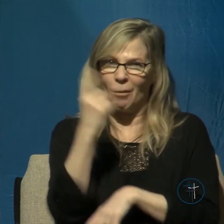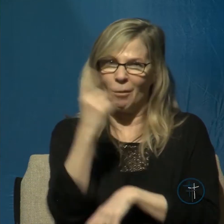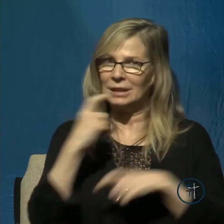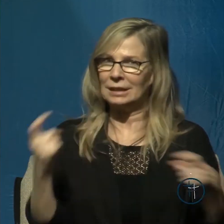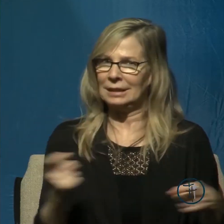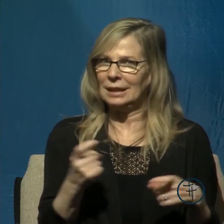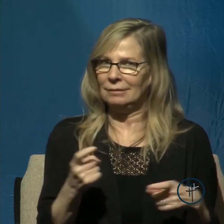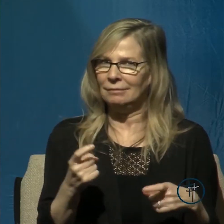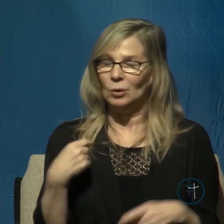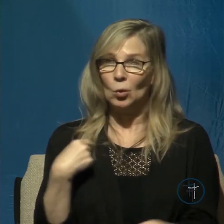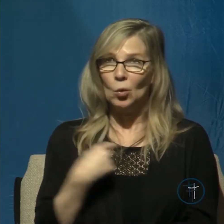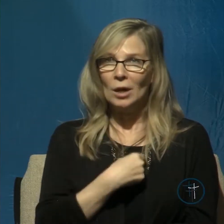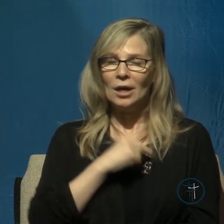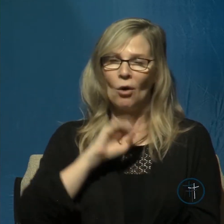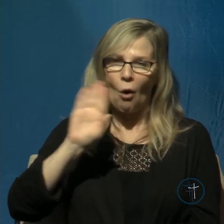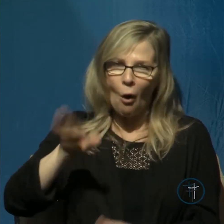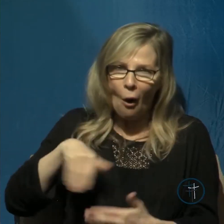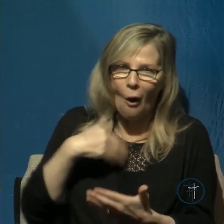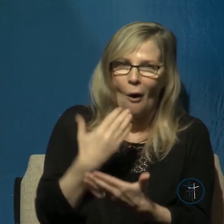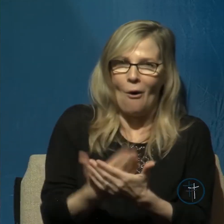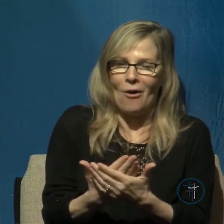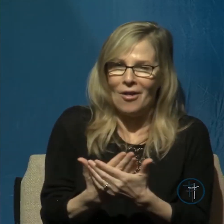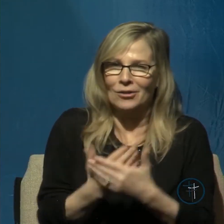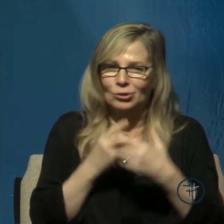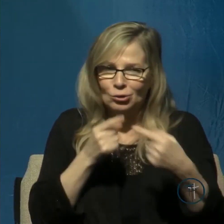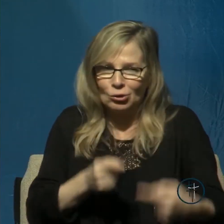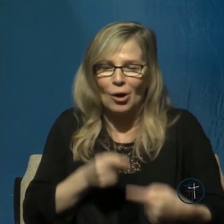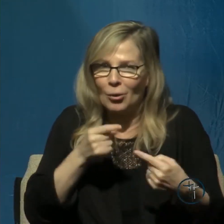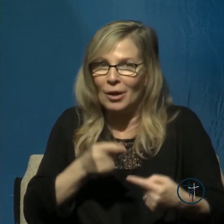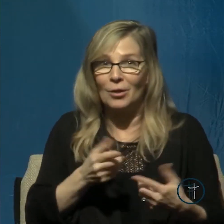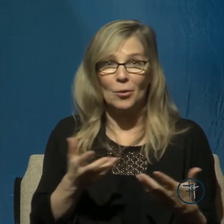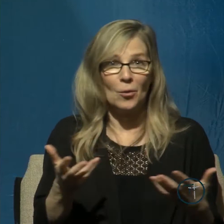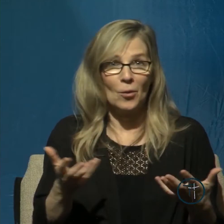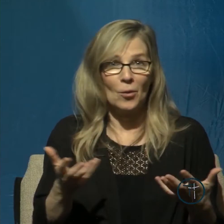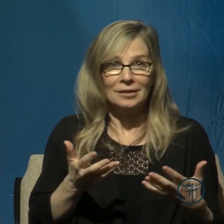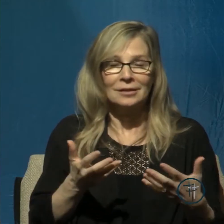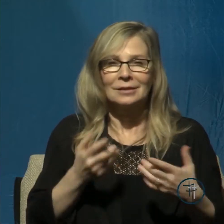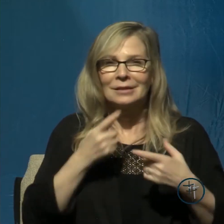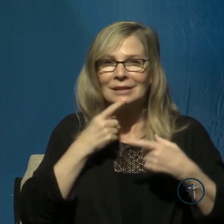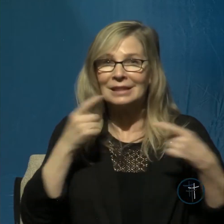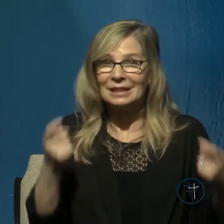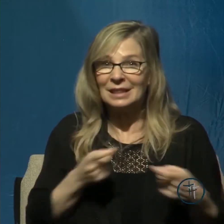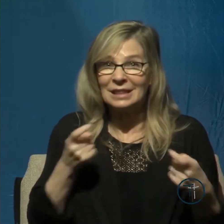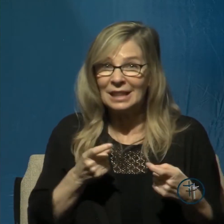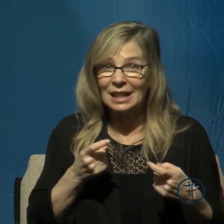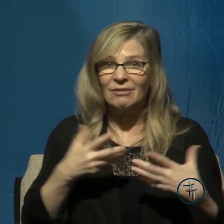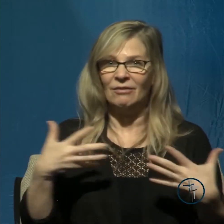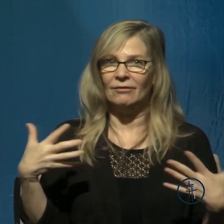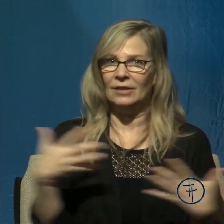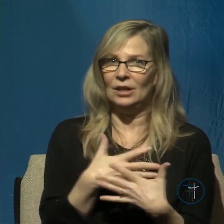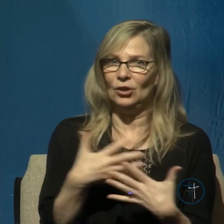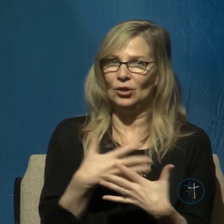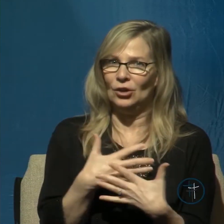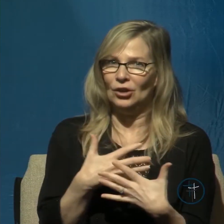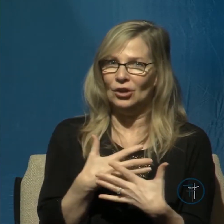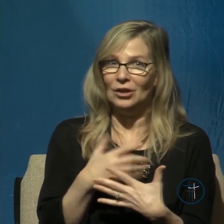all struggle with, that we're all familiar with, we all have trouble with, and that is the sin of fear, being afraid,